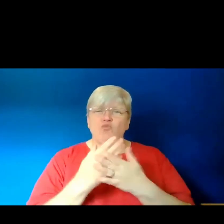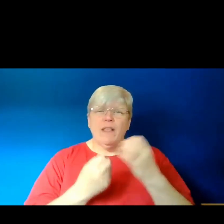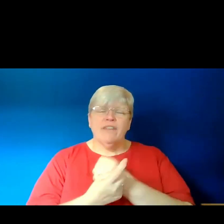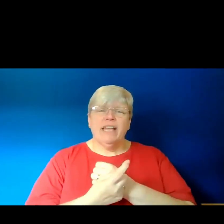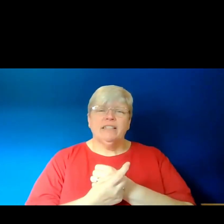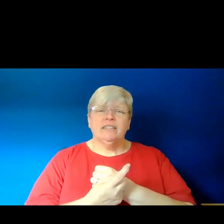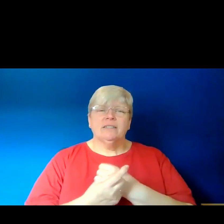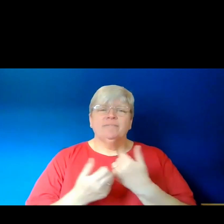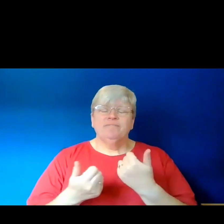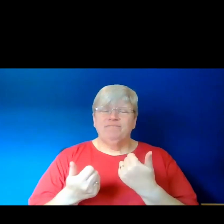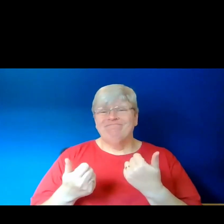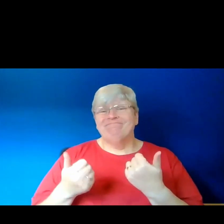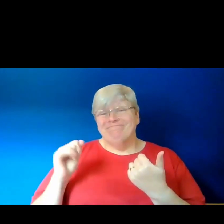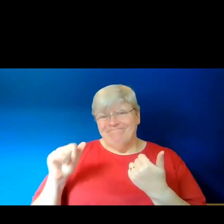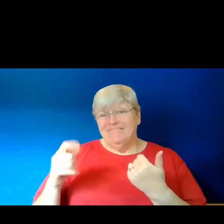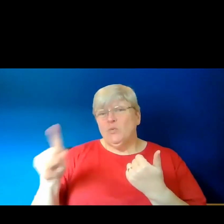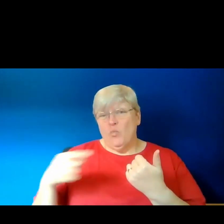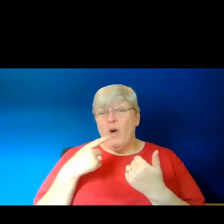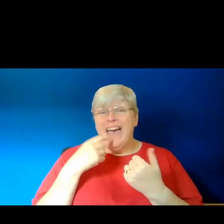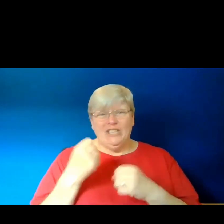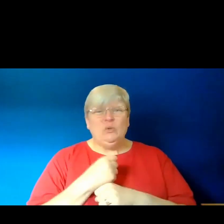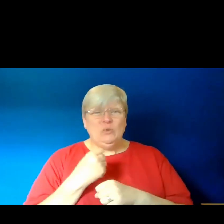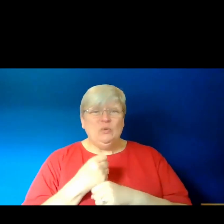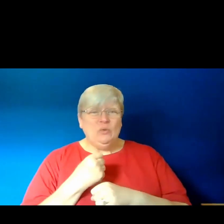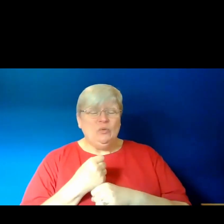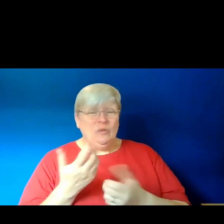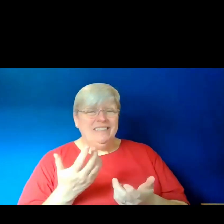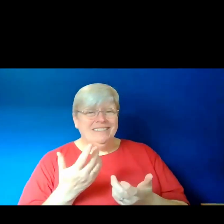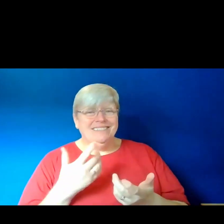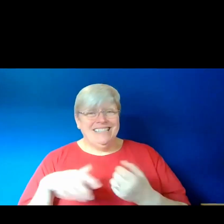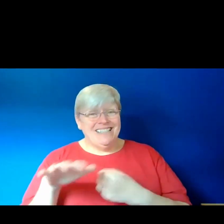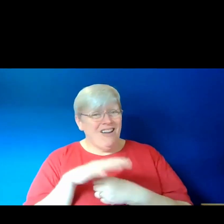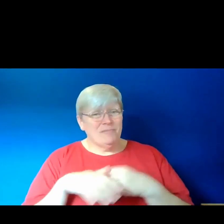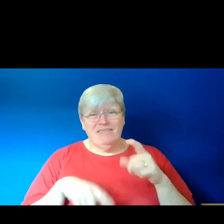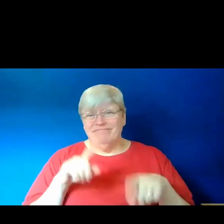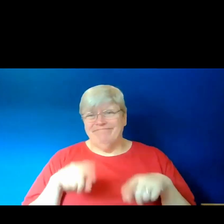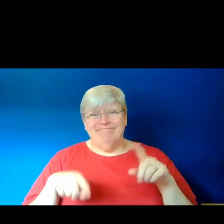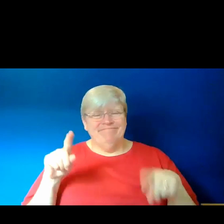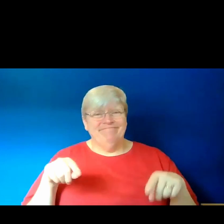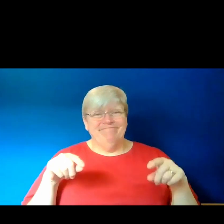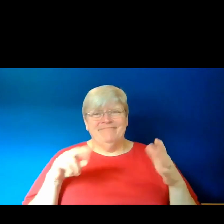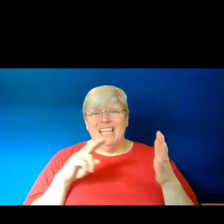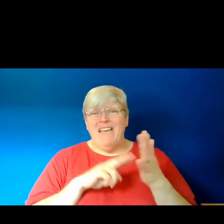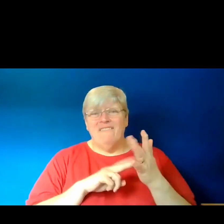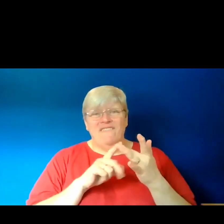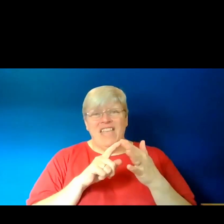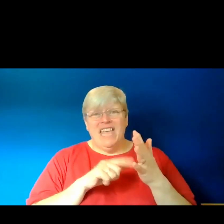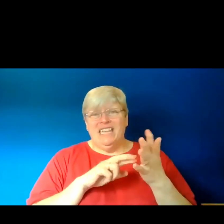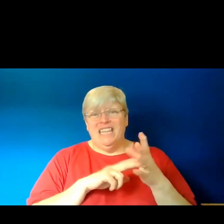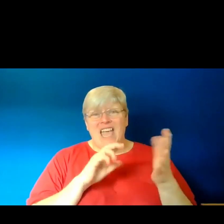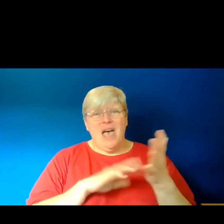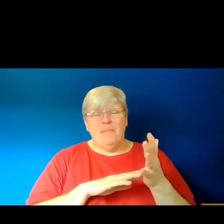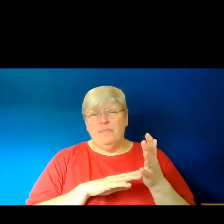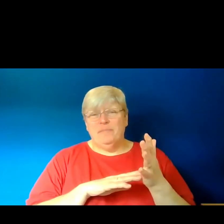So that's kind of exactly what I do because of various circumstances of Vietnamese history and documents being lost,